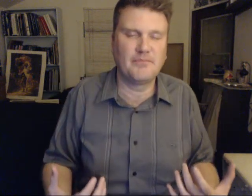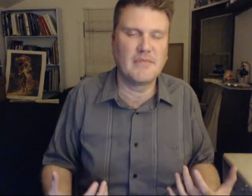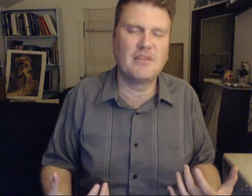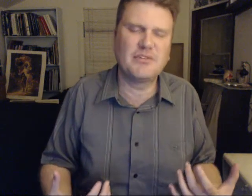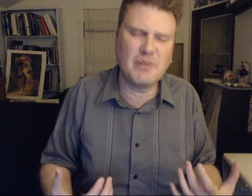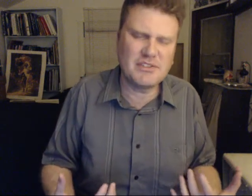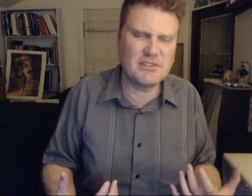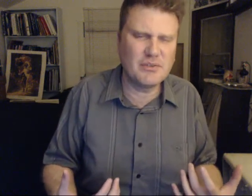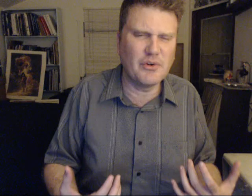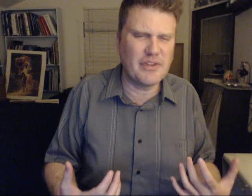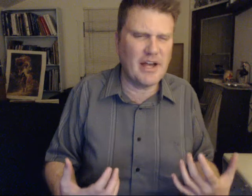There's much to do with that.